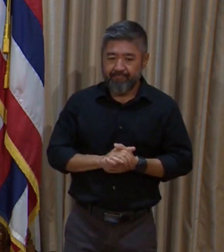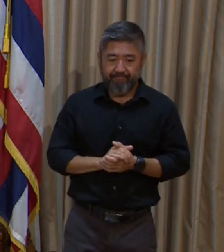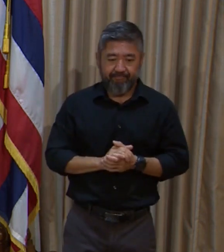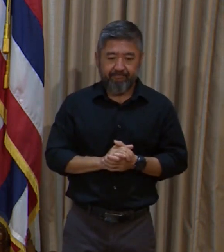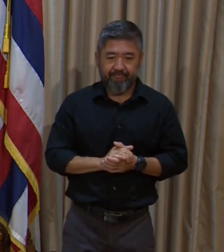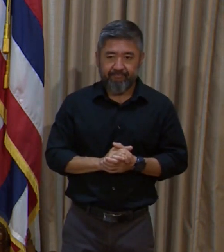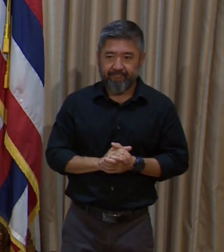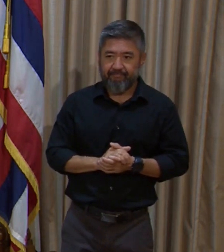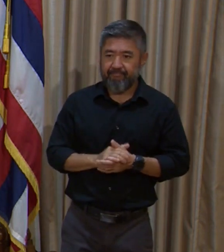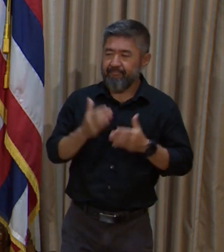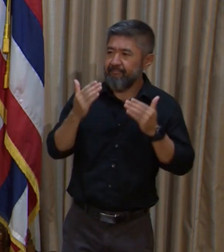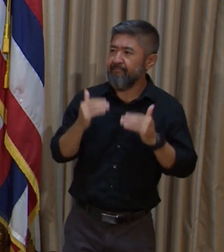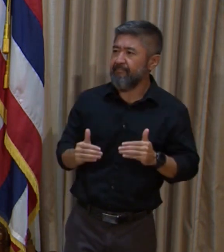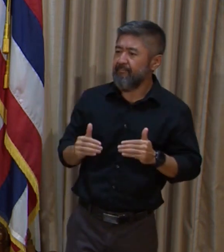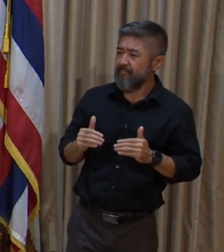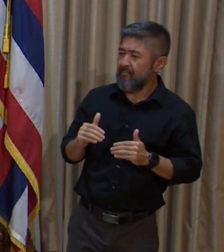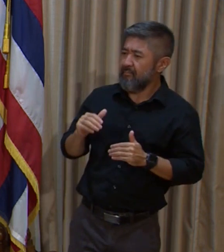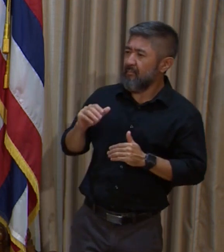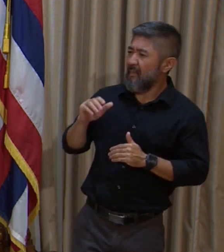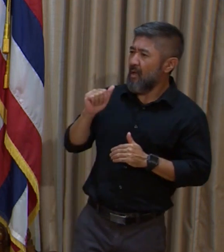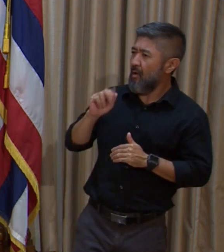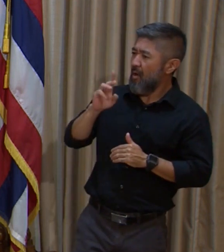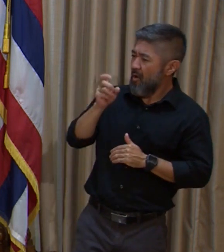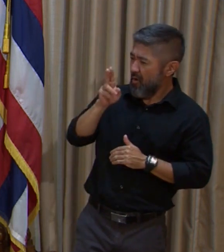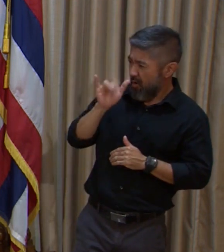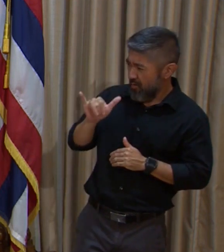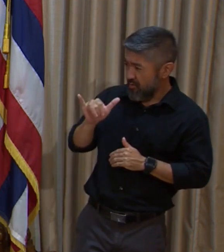Dan. Audrey McEvoy, did you have another question?